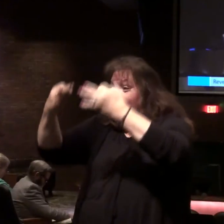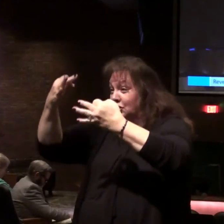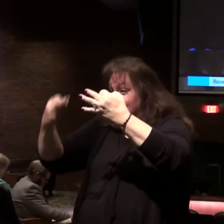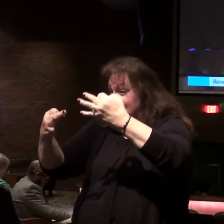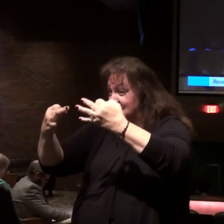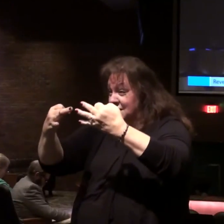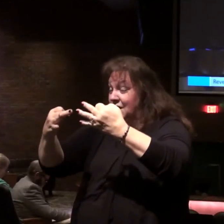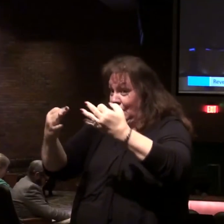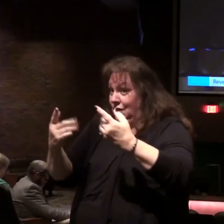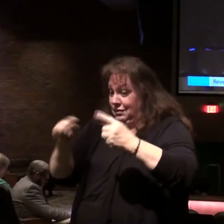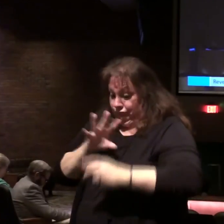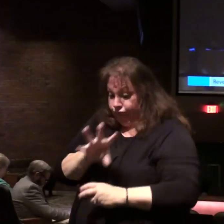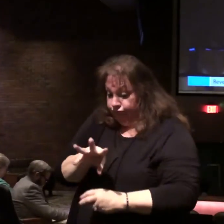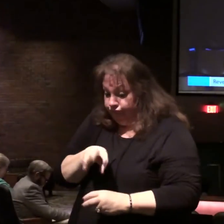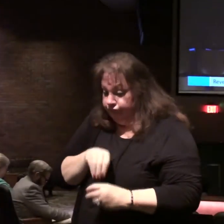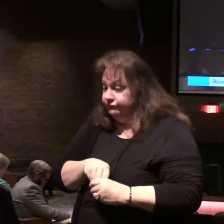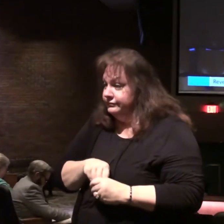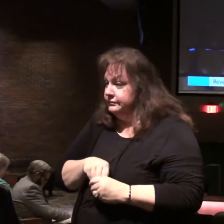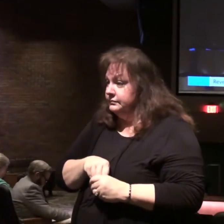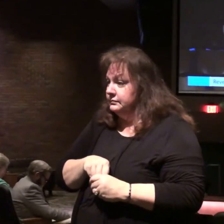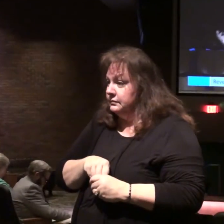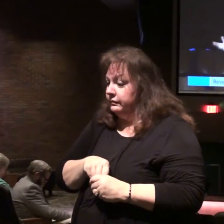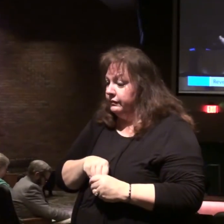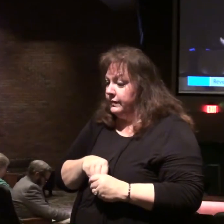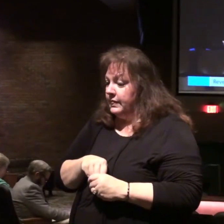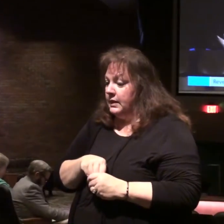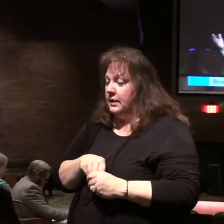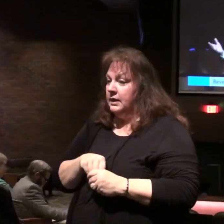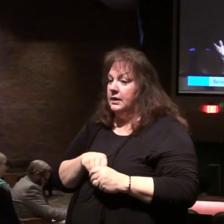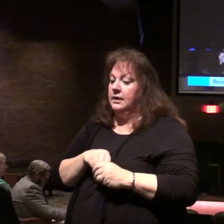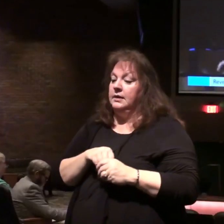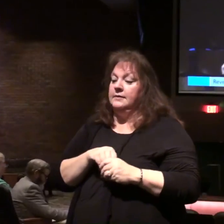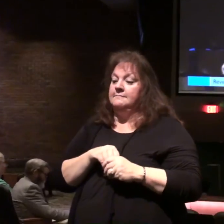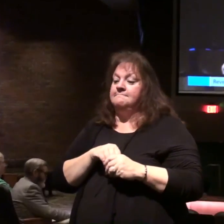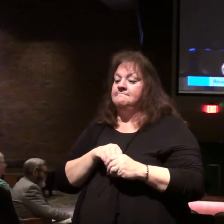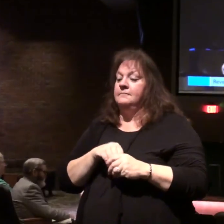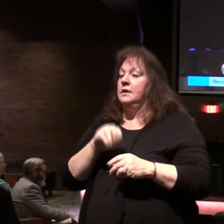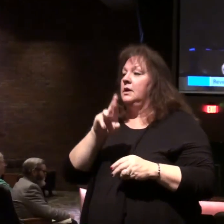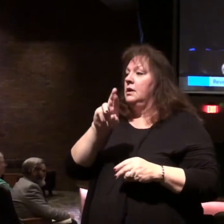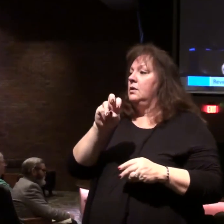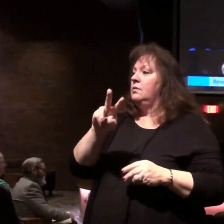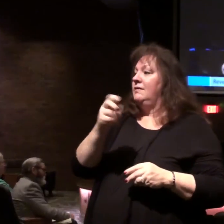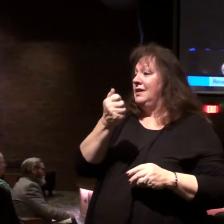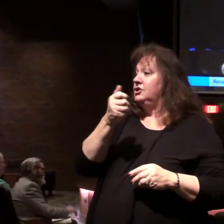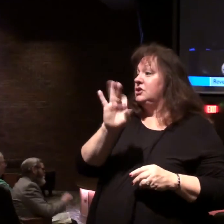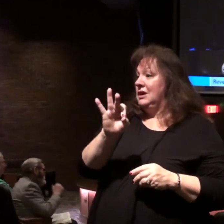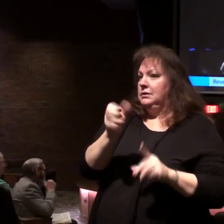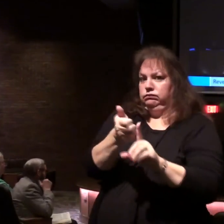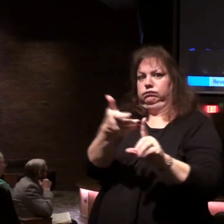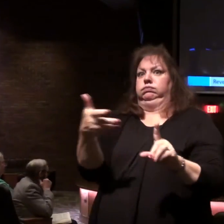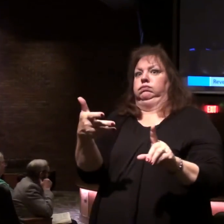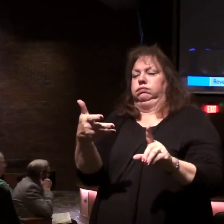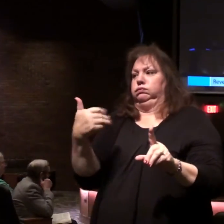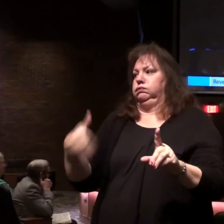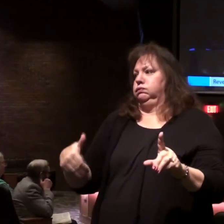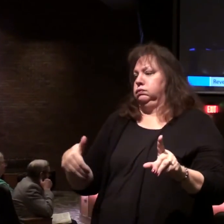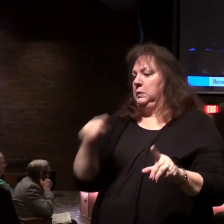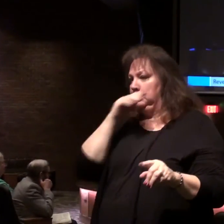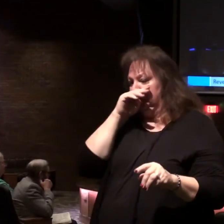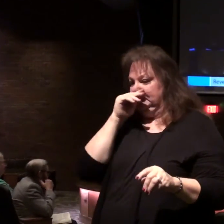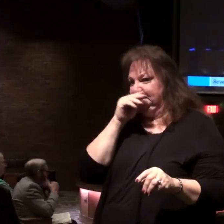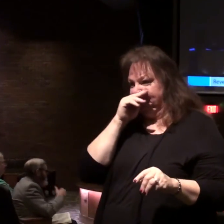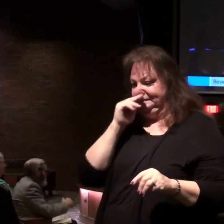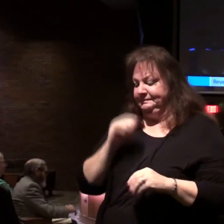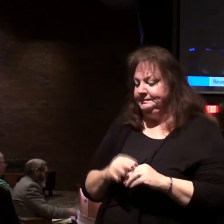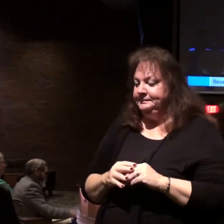are part of what's going on. You'll see more of this when we get to Revelation 19. And another passage